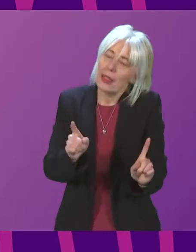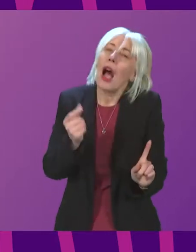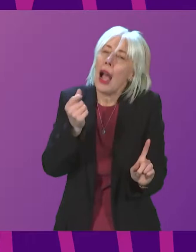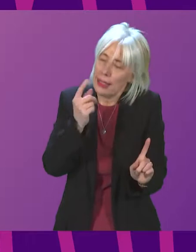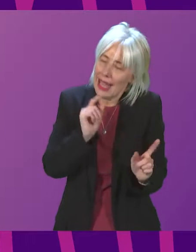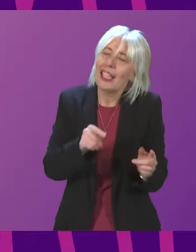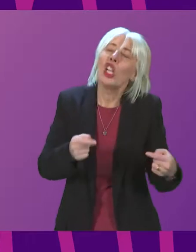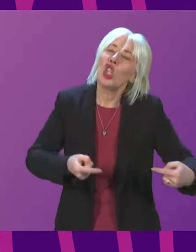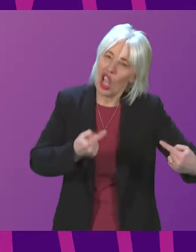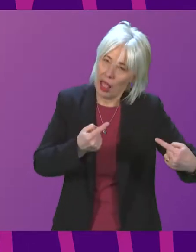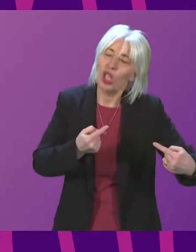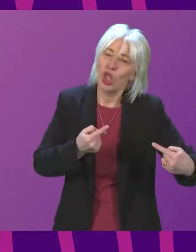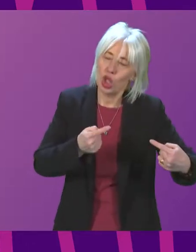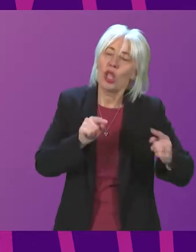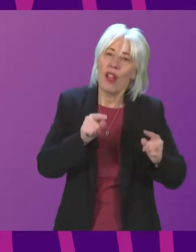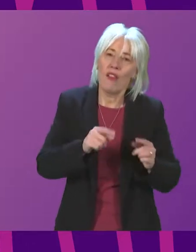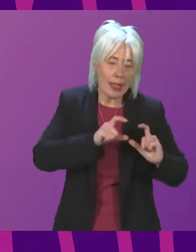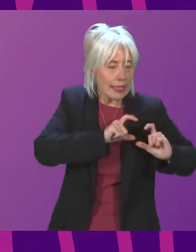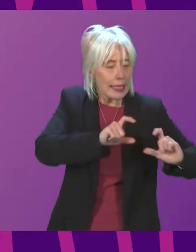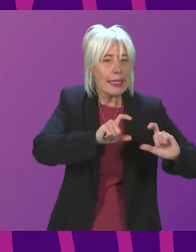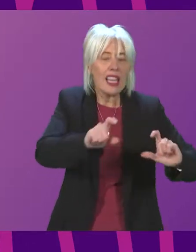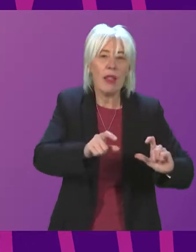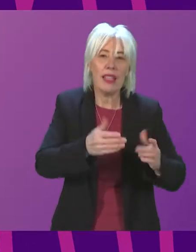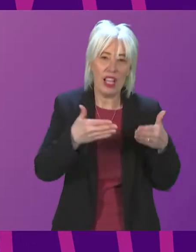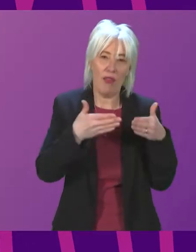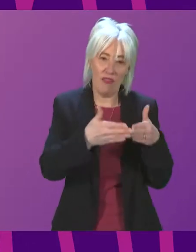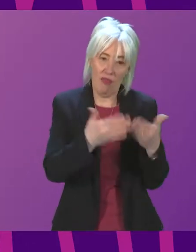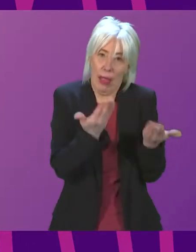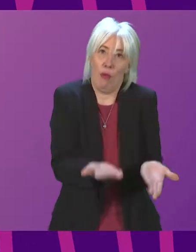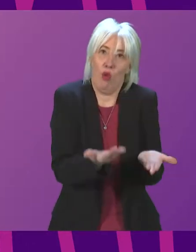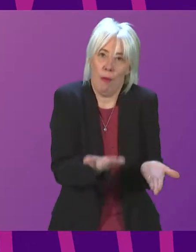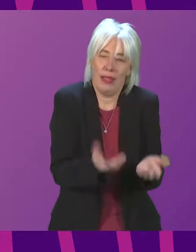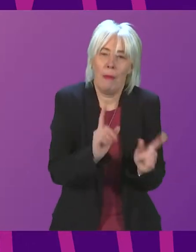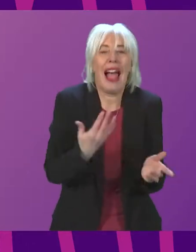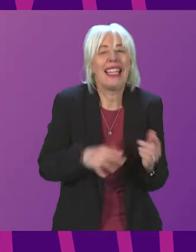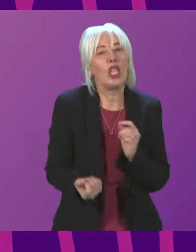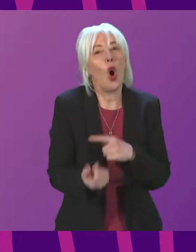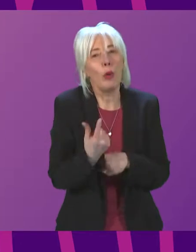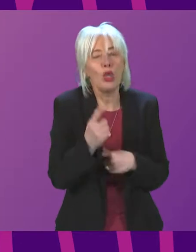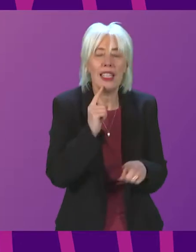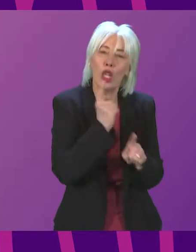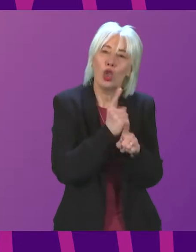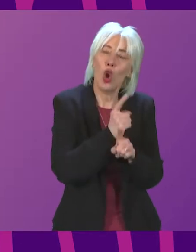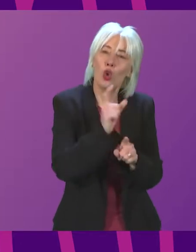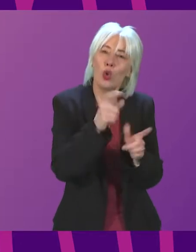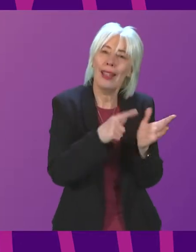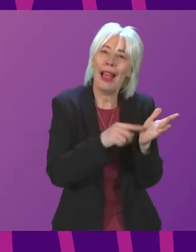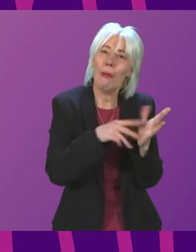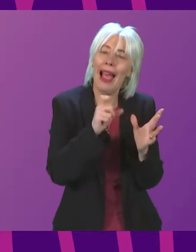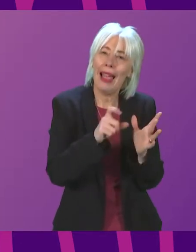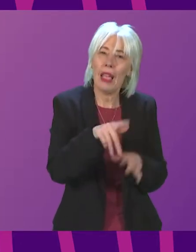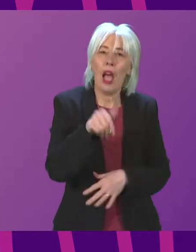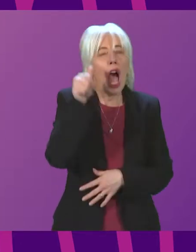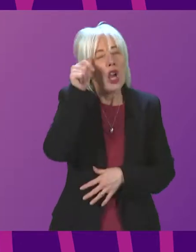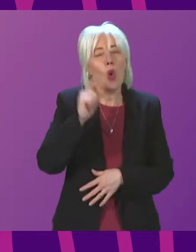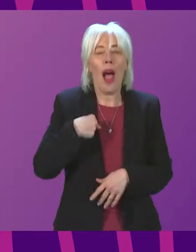challenge here regarding the sustainability of the current fleet and it is important that I have the opportunity to speak to Calmac about it. She may say I do not have a